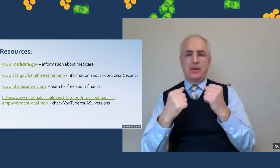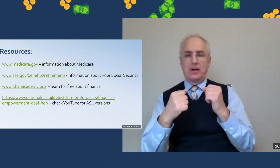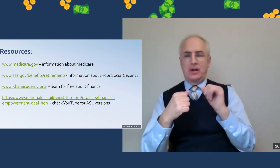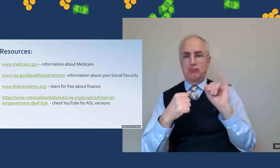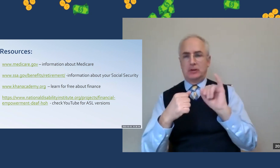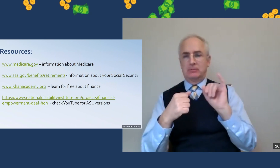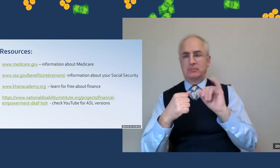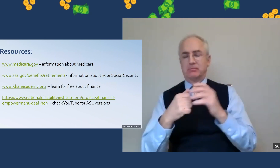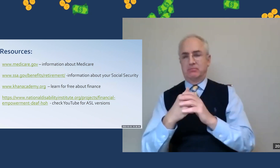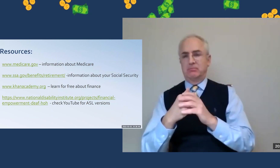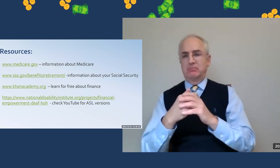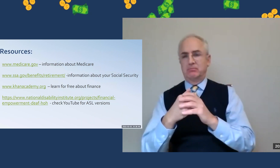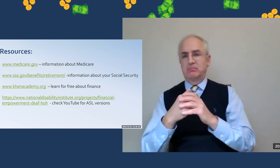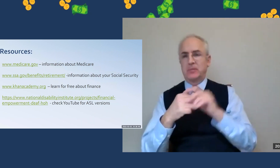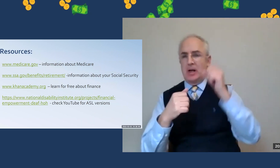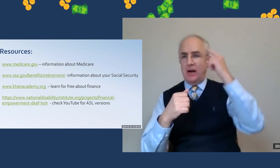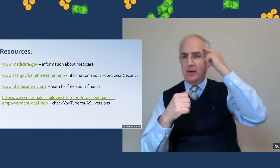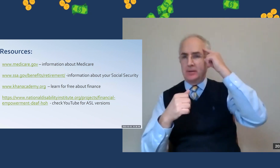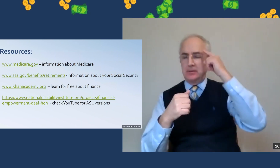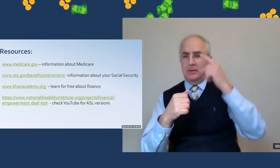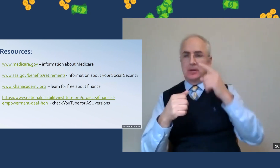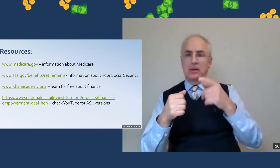Again, information about health insurance is there.